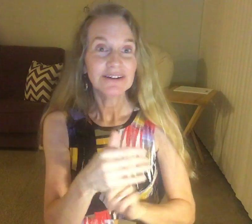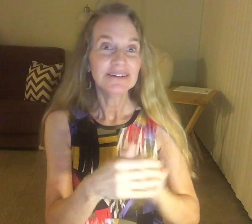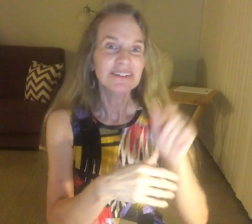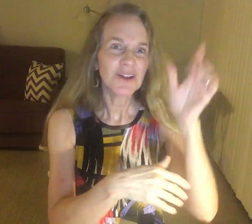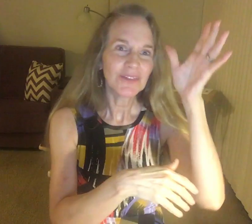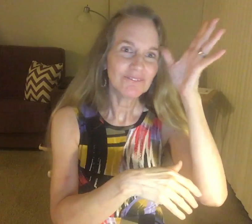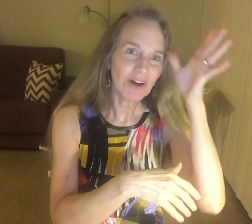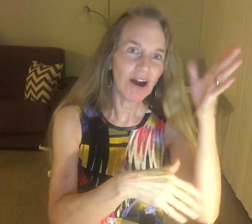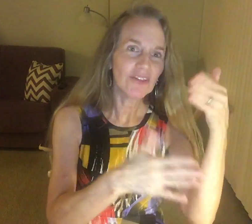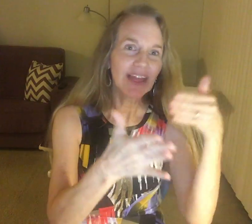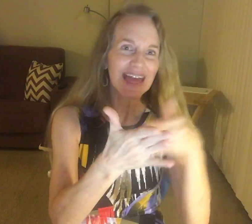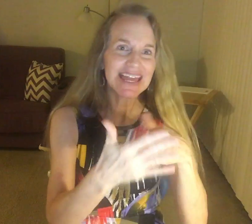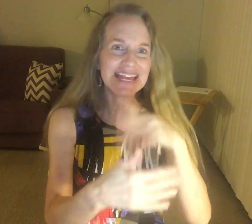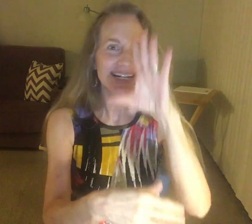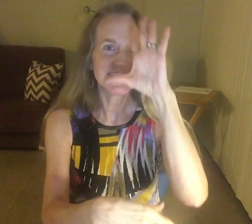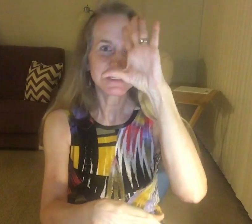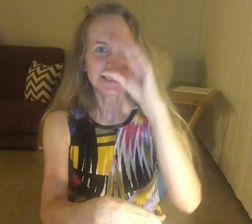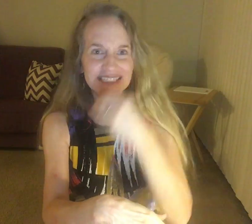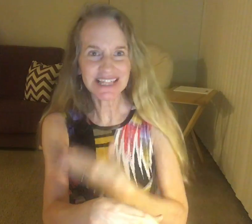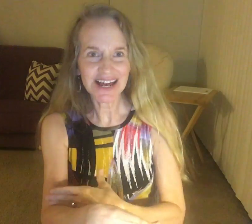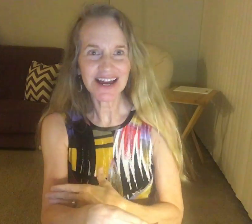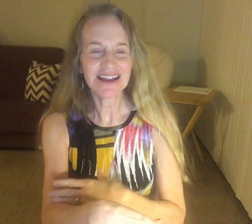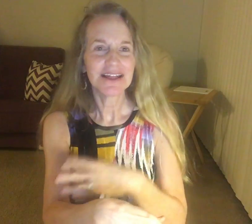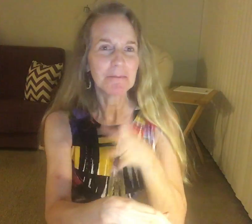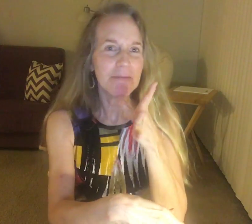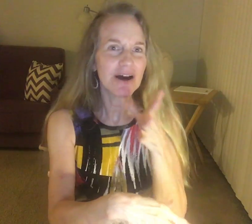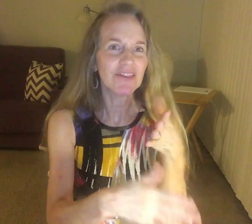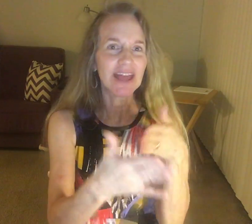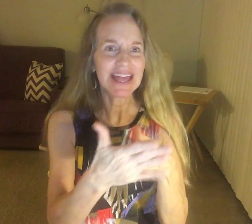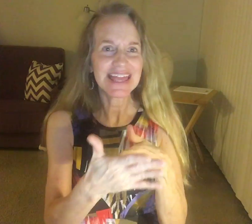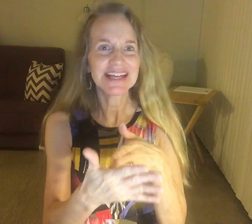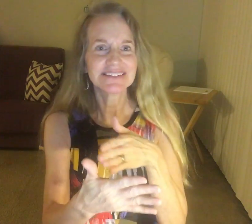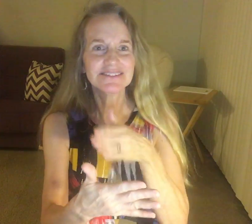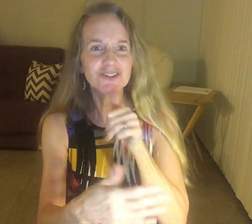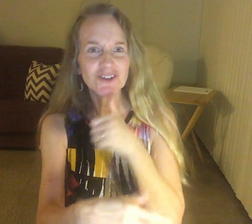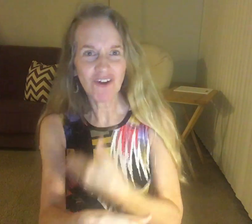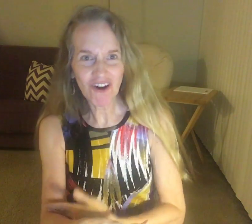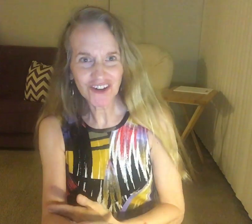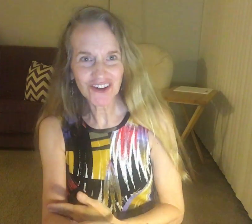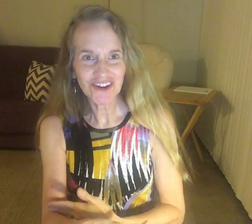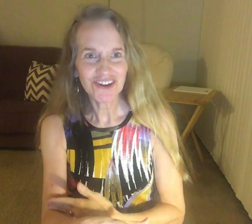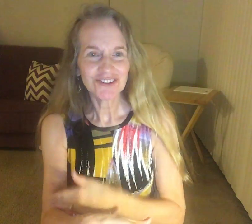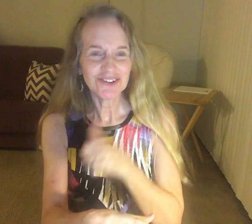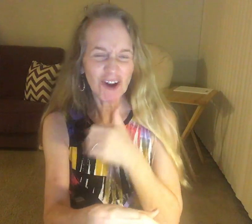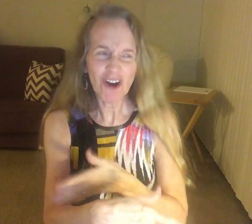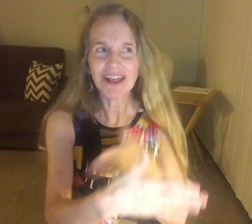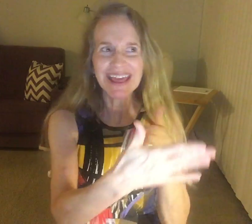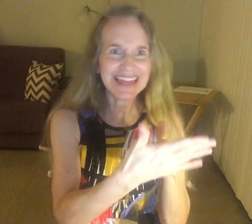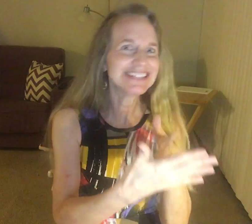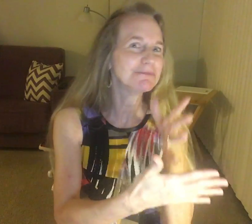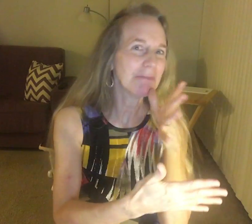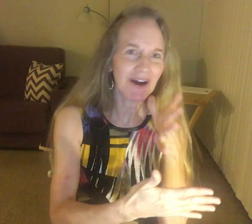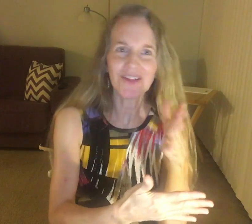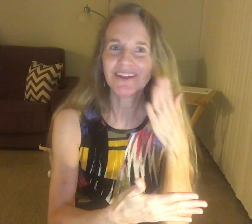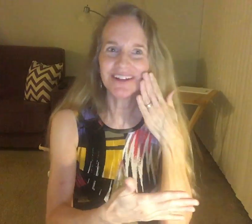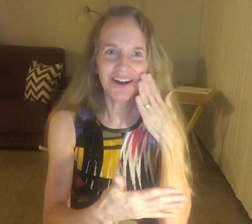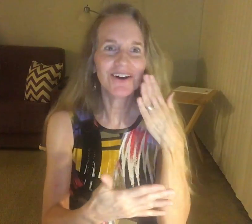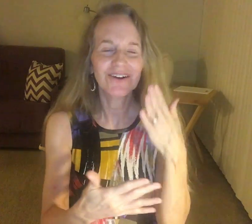You know, the father against God, mother against daughter, daughter against mother-in-law.